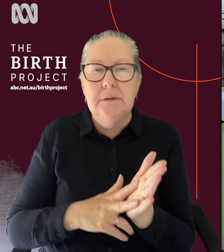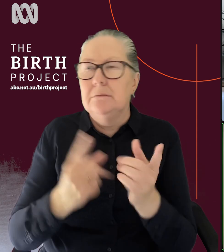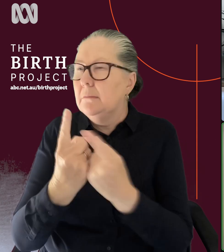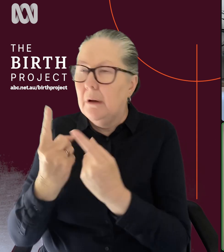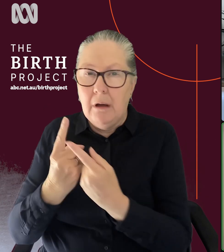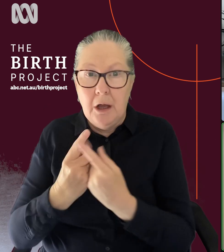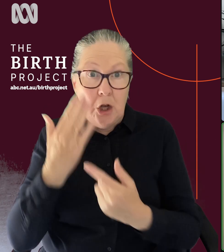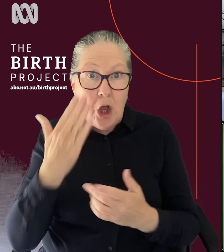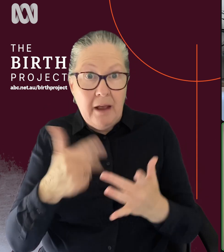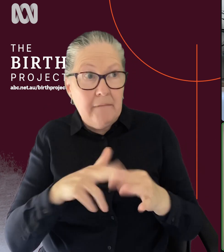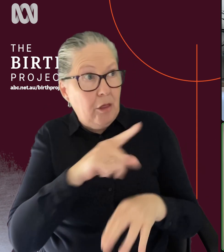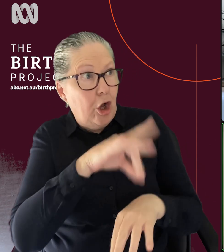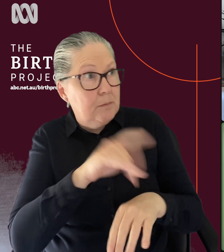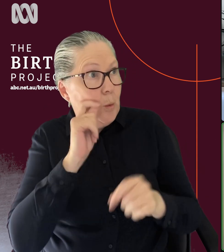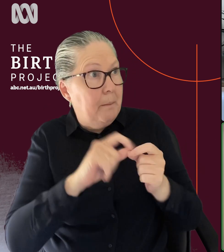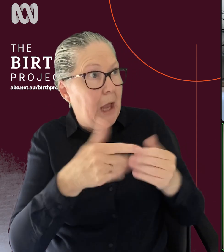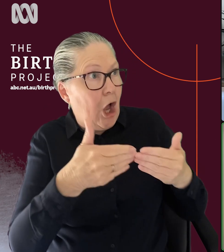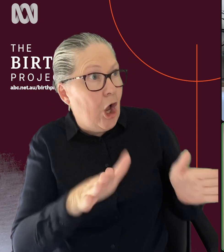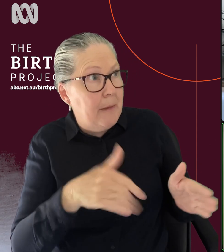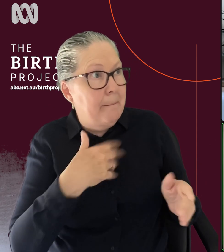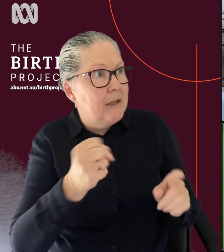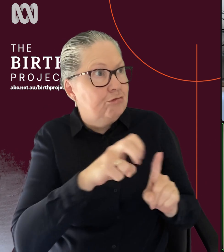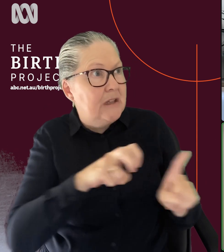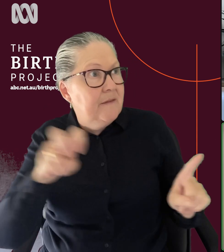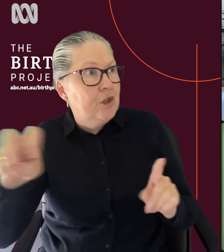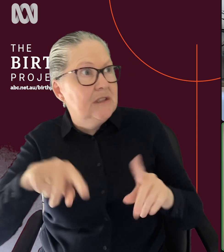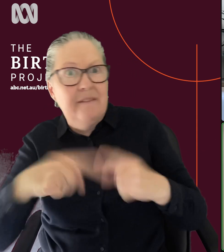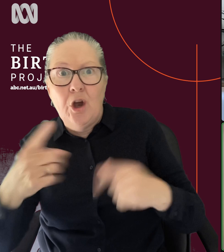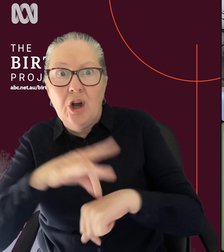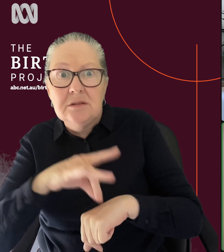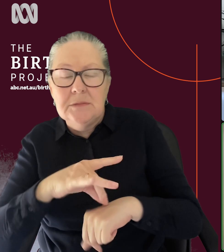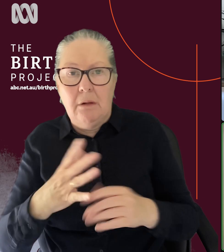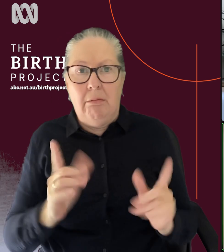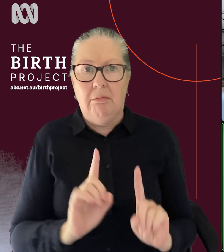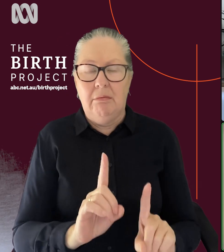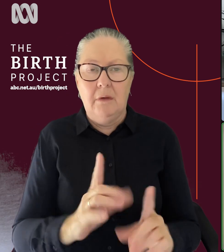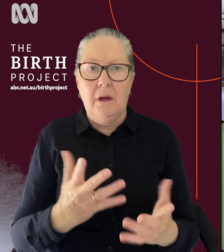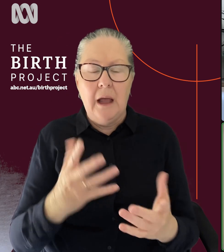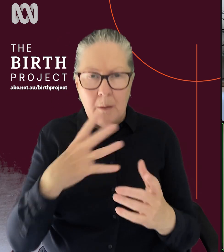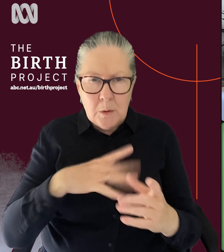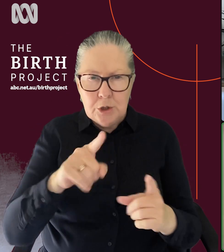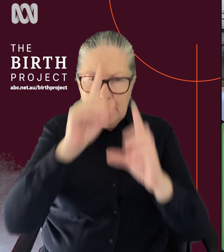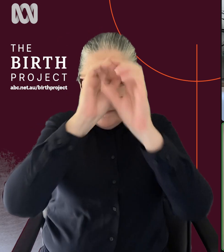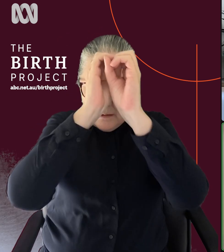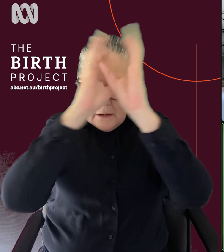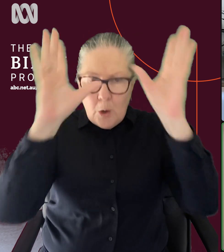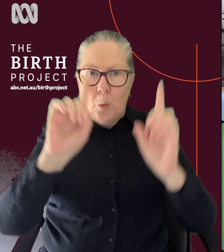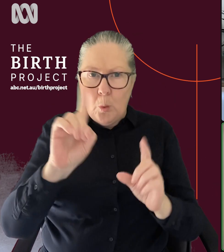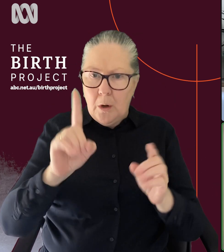hospital is going to be open and whether they have to transfer to another hospital. But being able to kind of envisage the actual room and space you're going to be